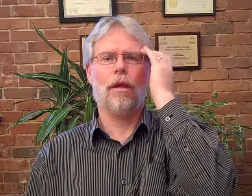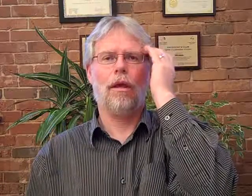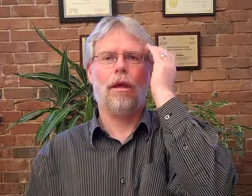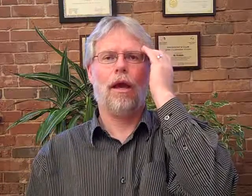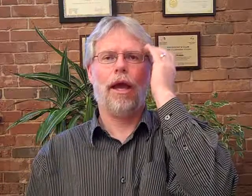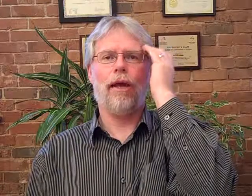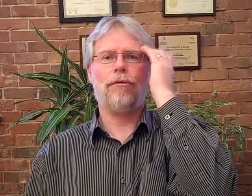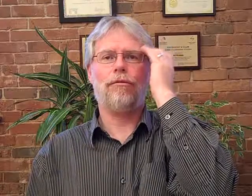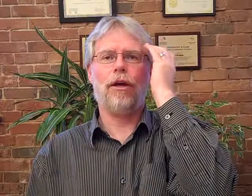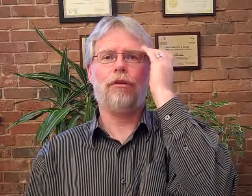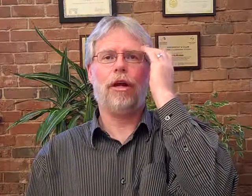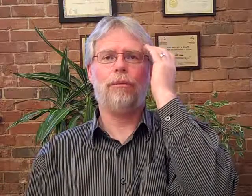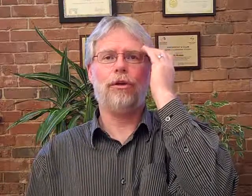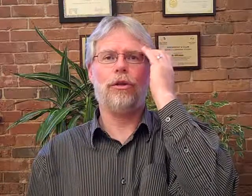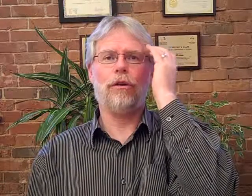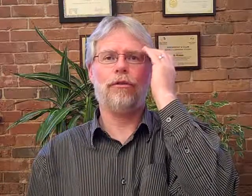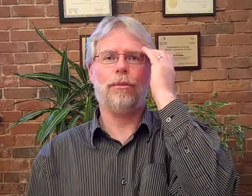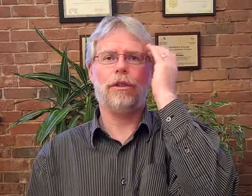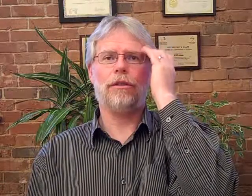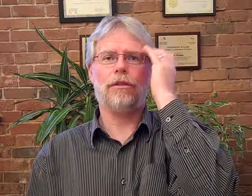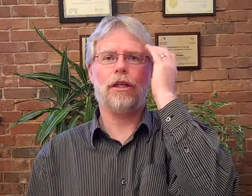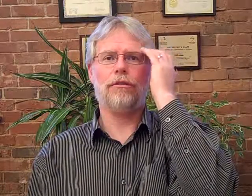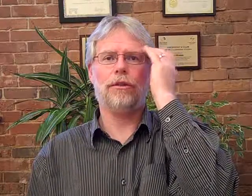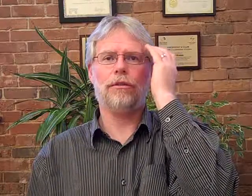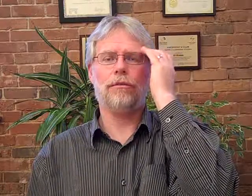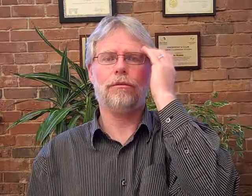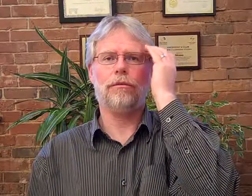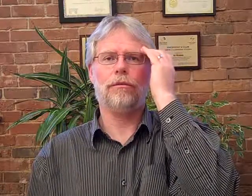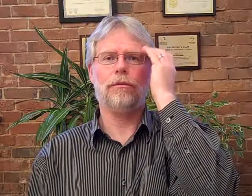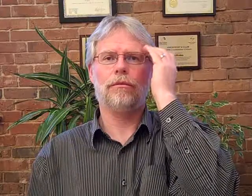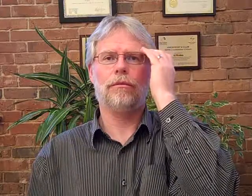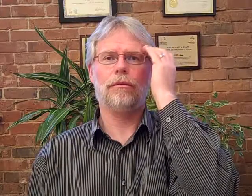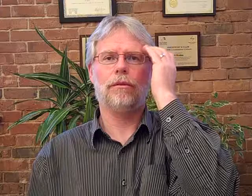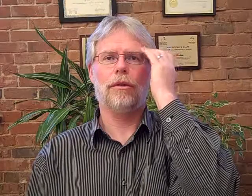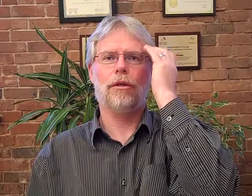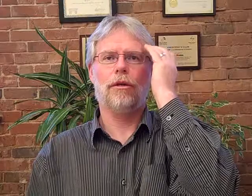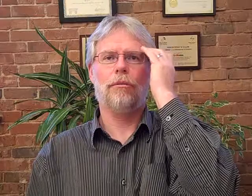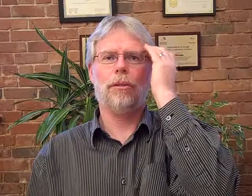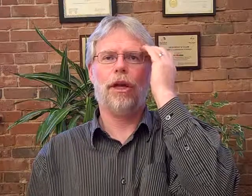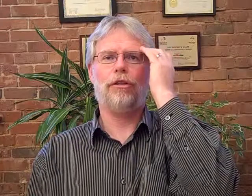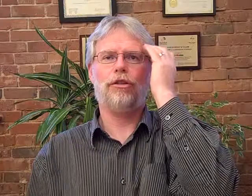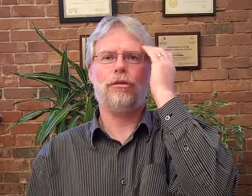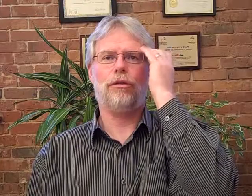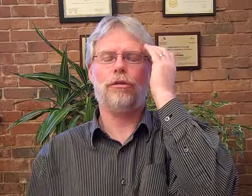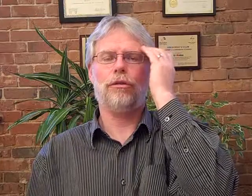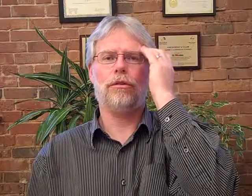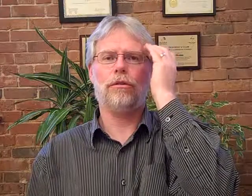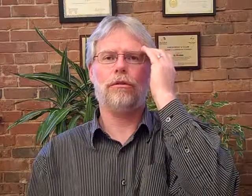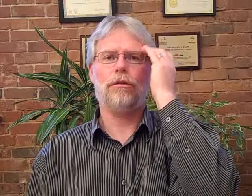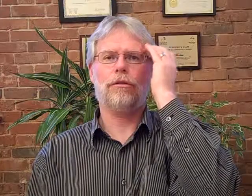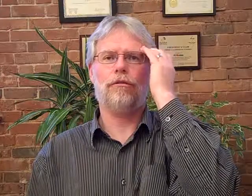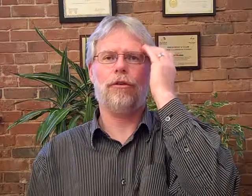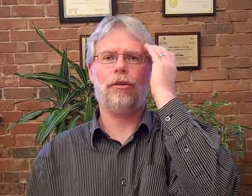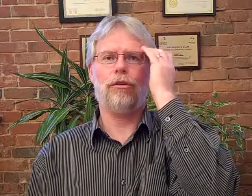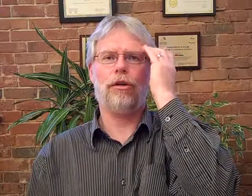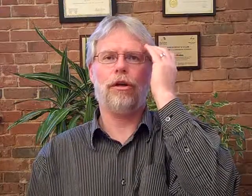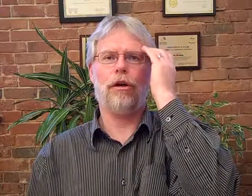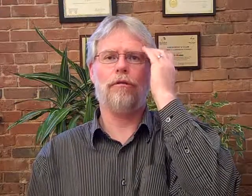i haven't felt that i'm good enough to be successful but i choose to feel good enough